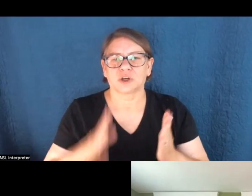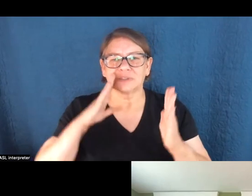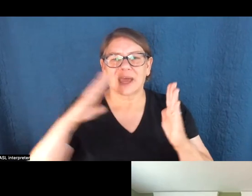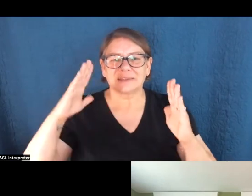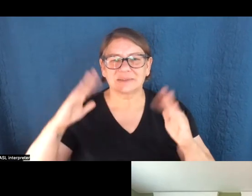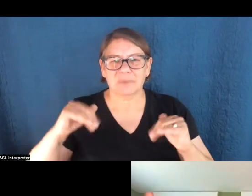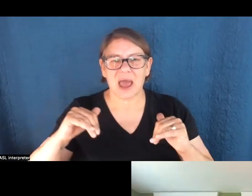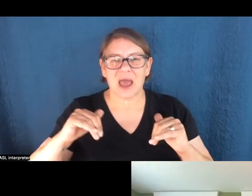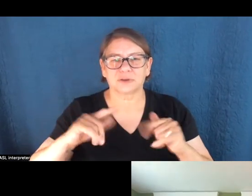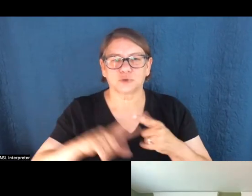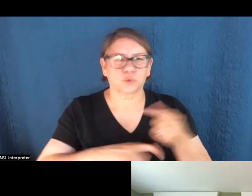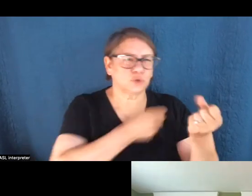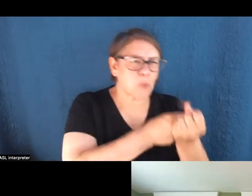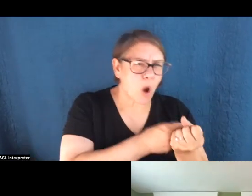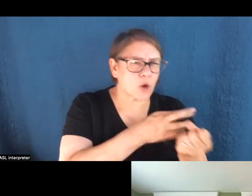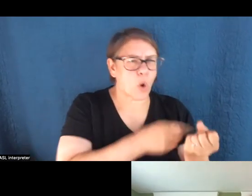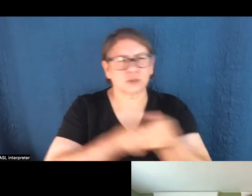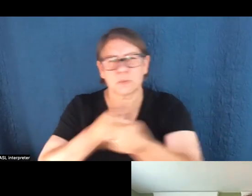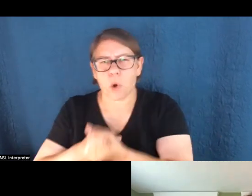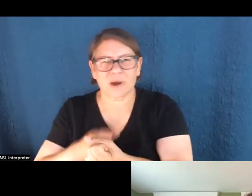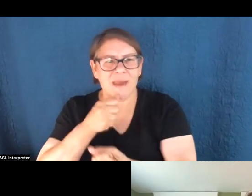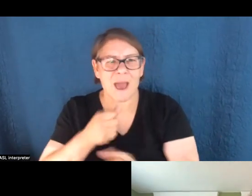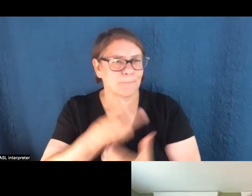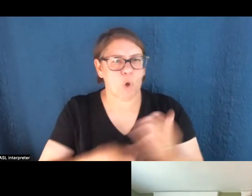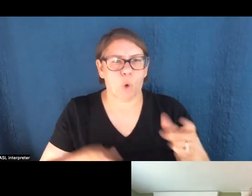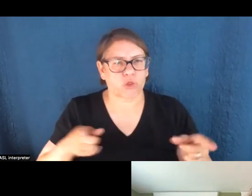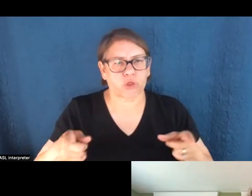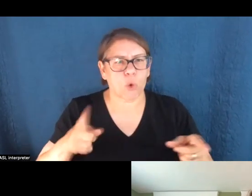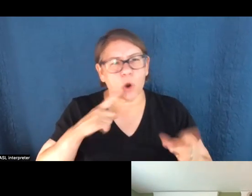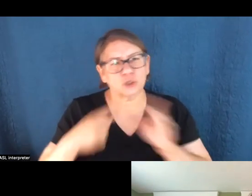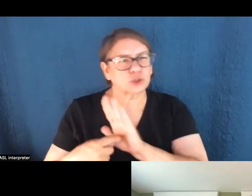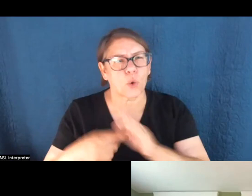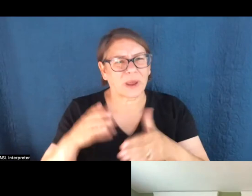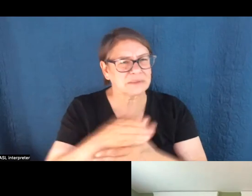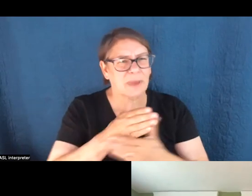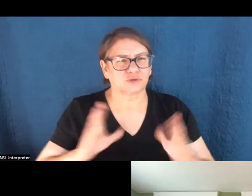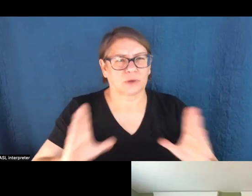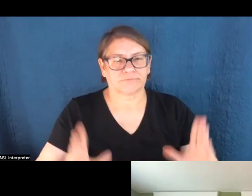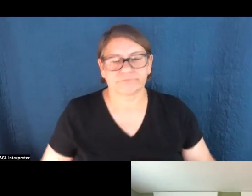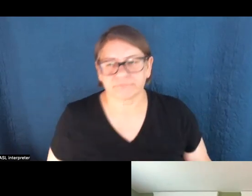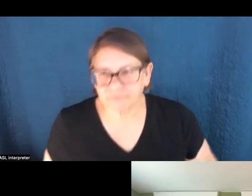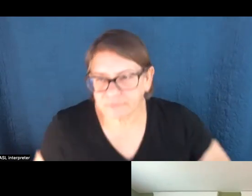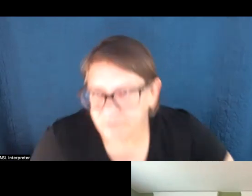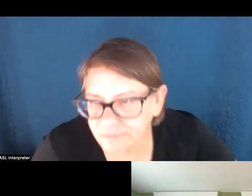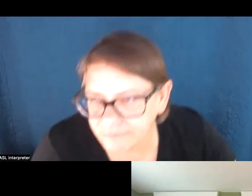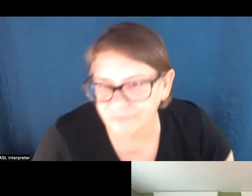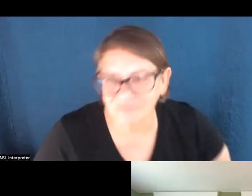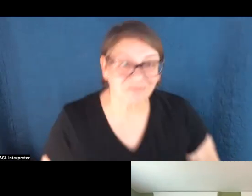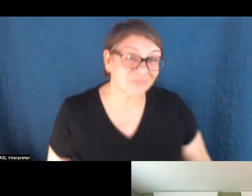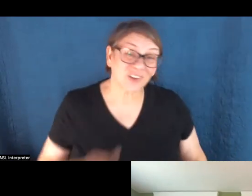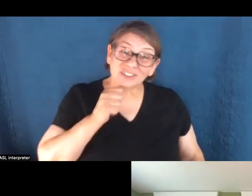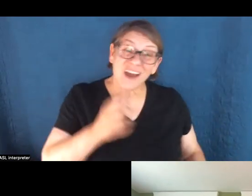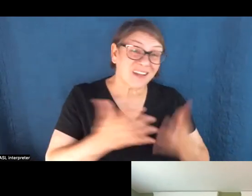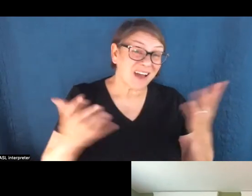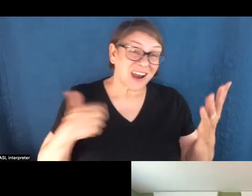into one camp or another? So this is just like another angle on that previous question. Yeah. I hate to say that there's just not a lot I can do about it.